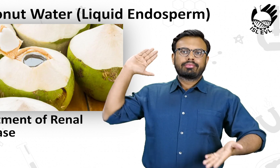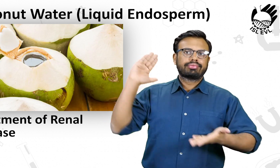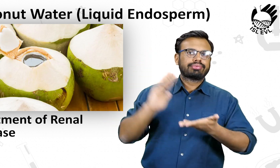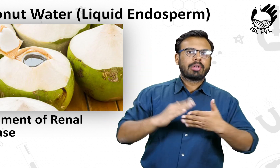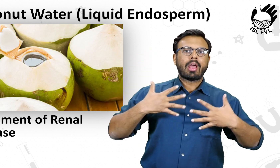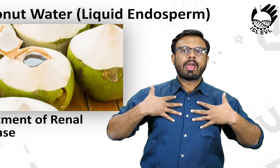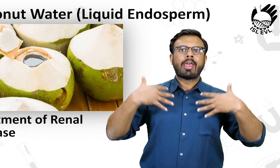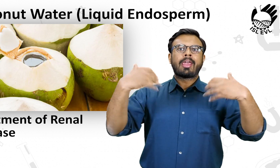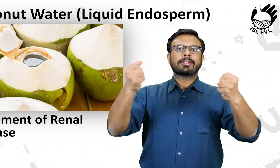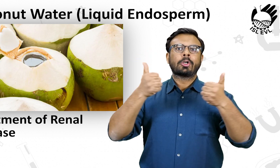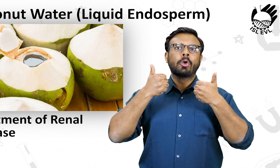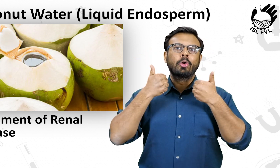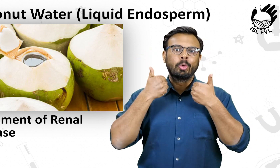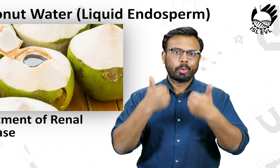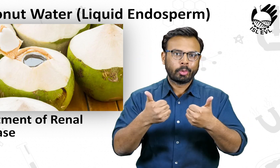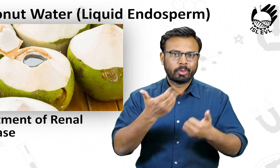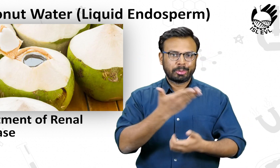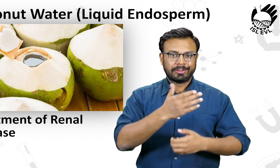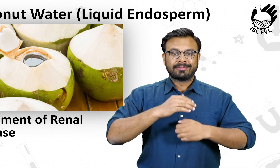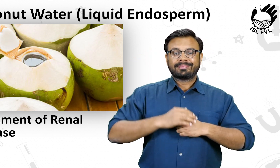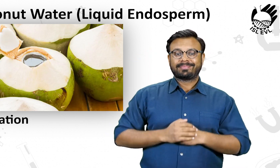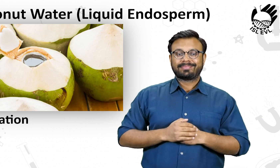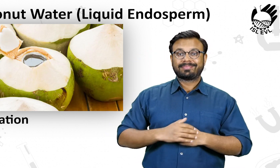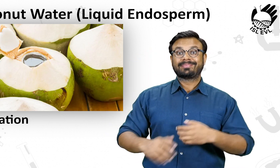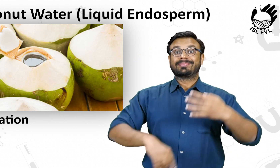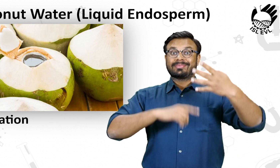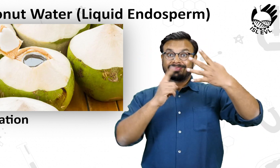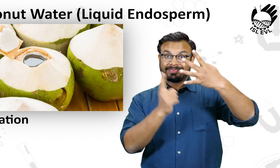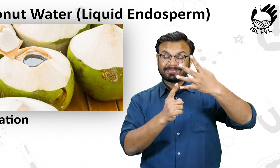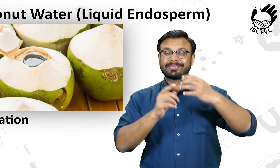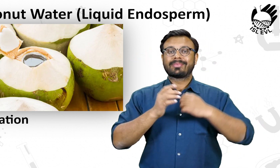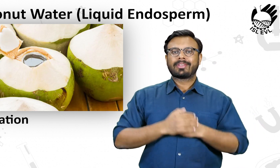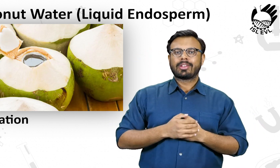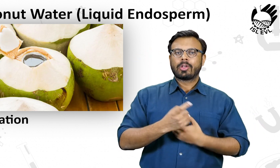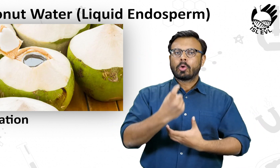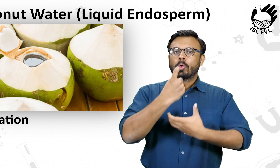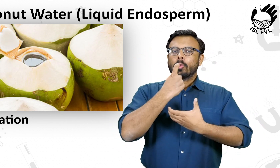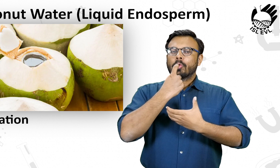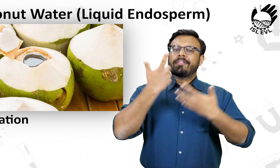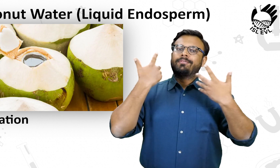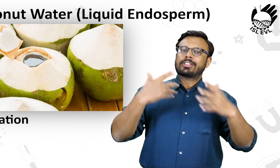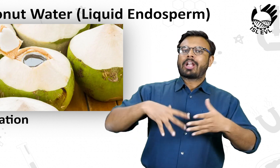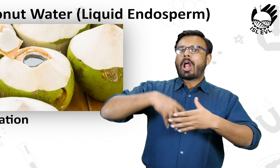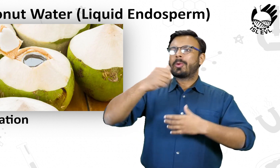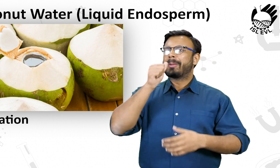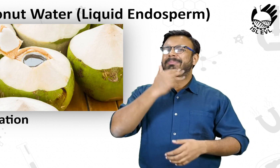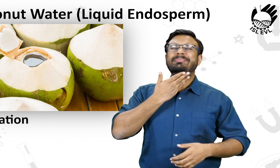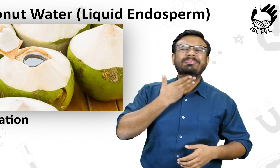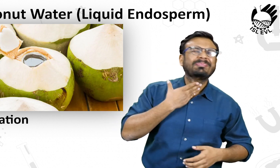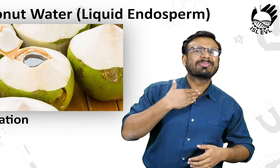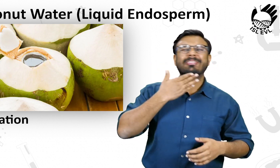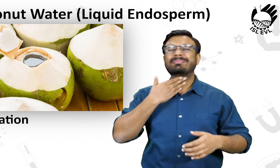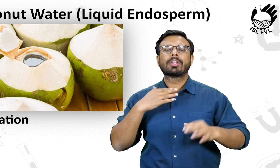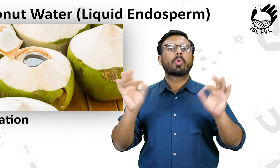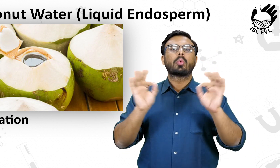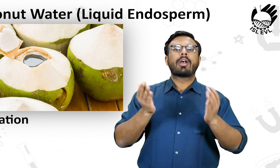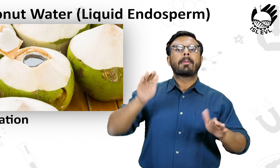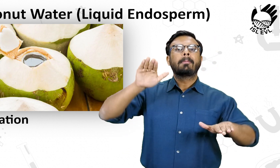provides hydration as well as balances the electrolytes in the body.